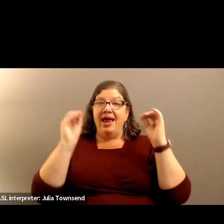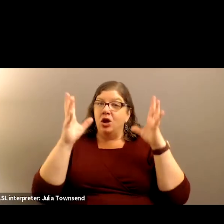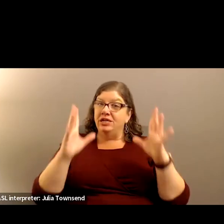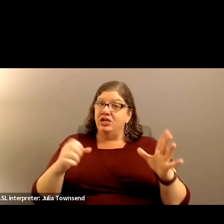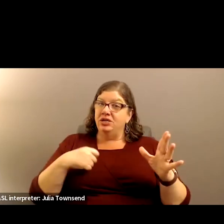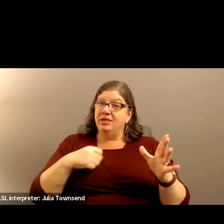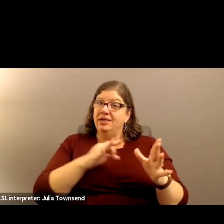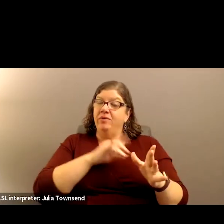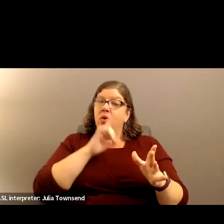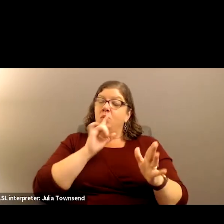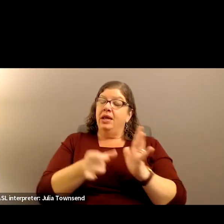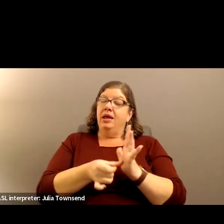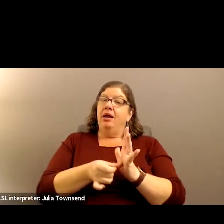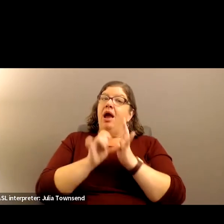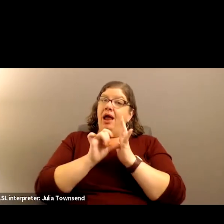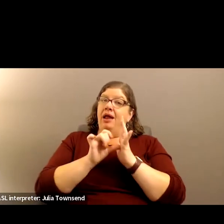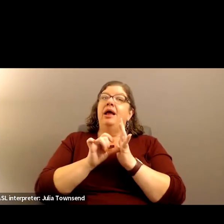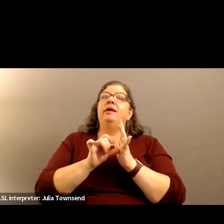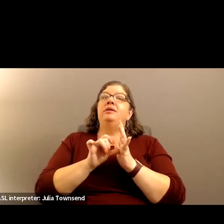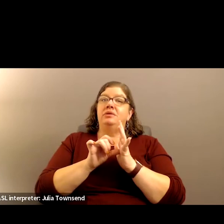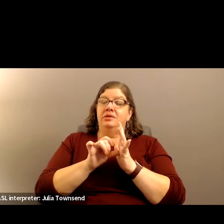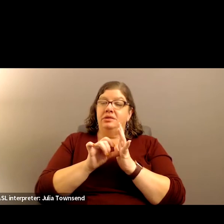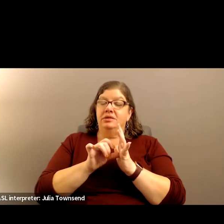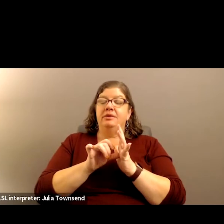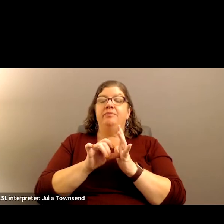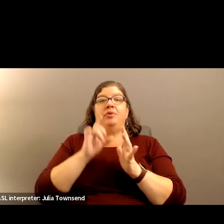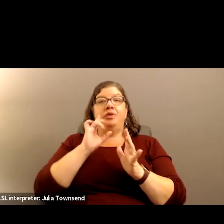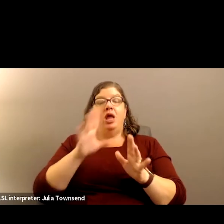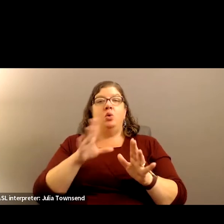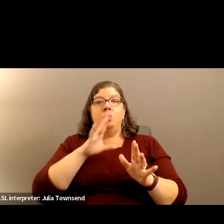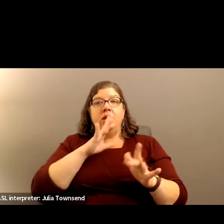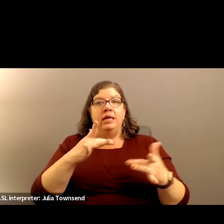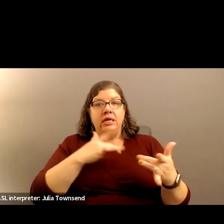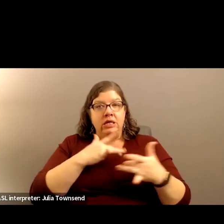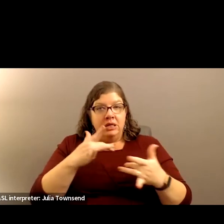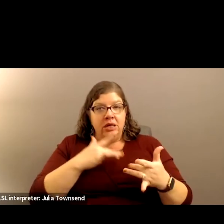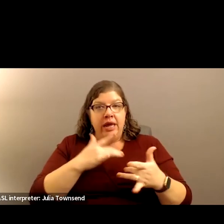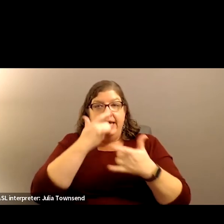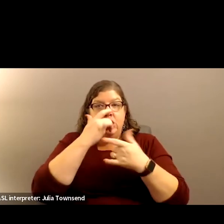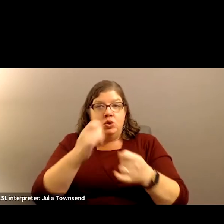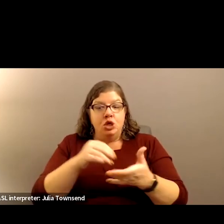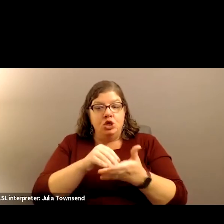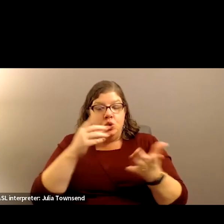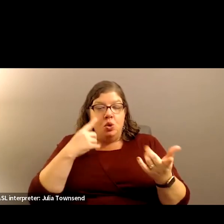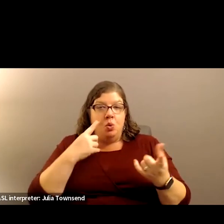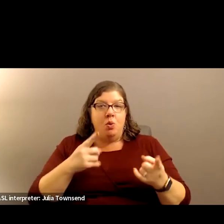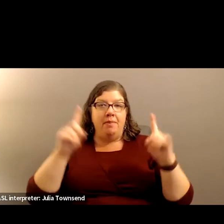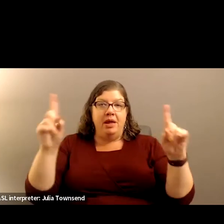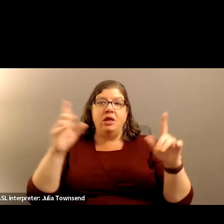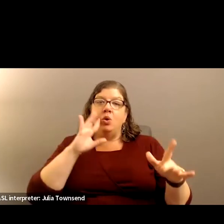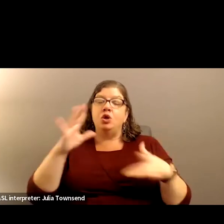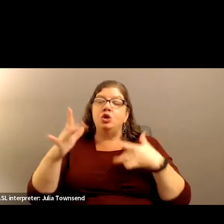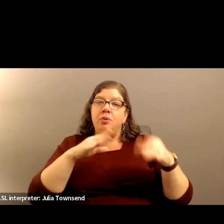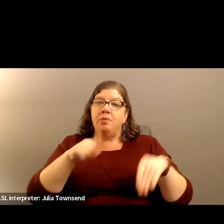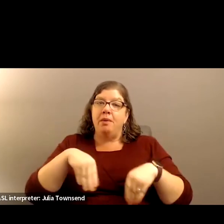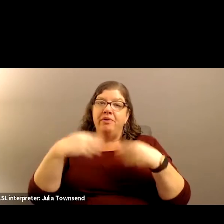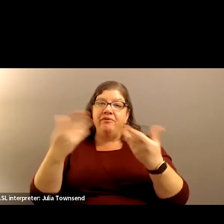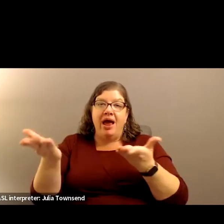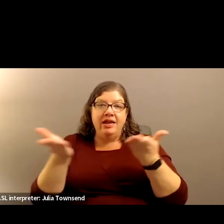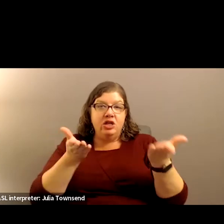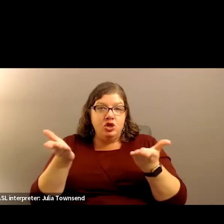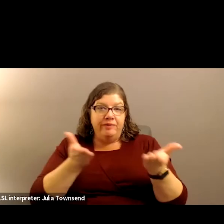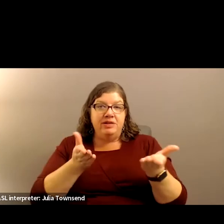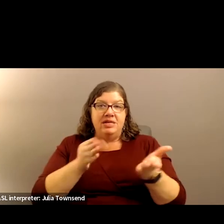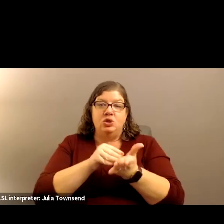which really highlights their care and their interest in student well-being. They were so concerned about providing the services